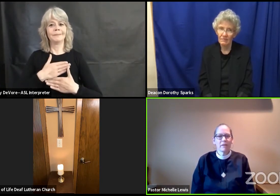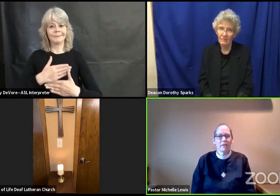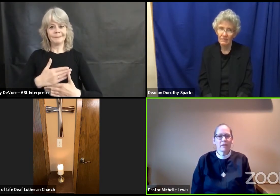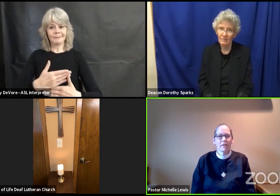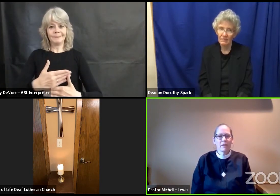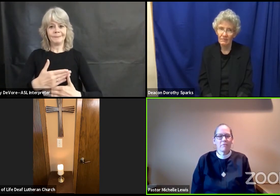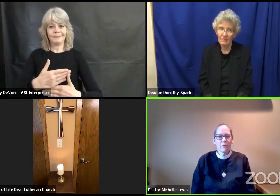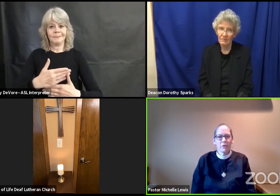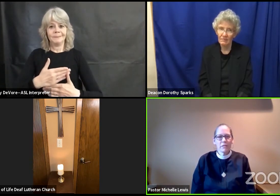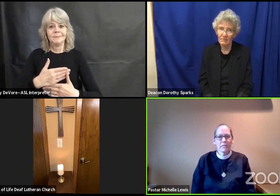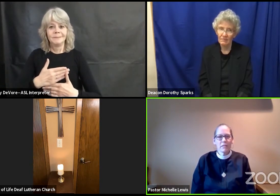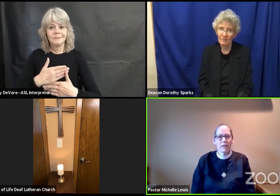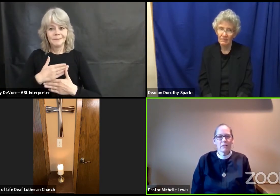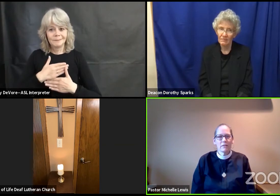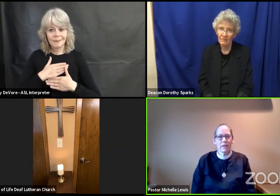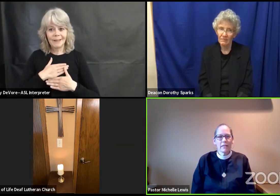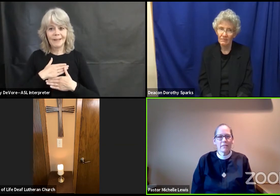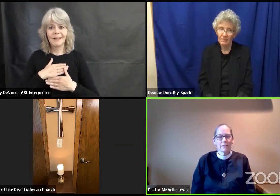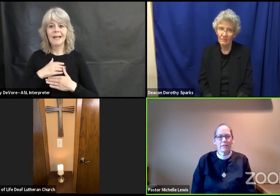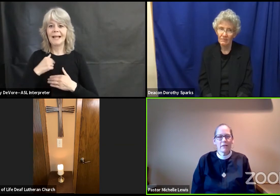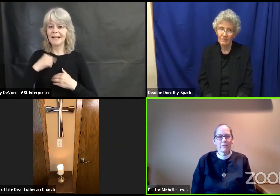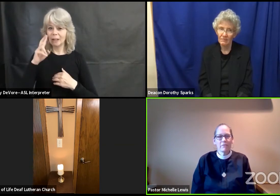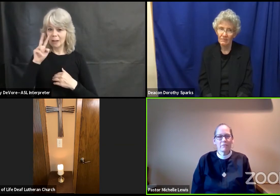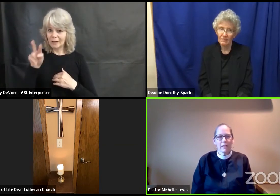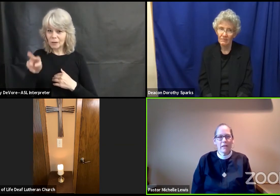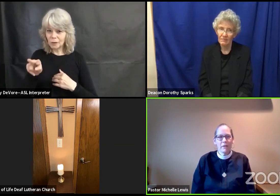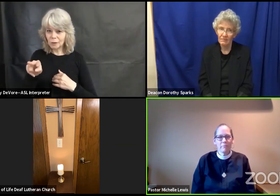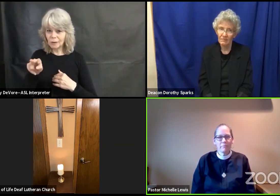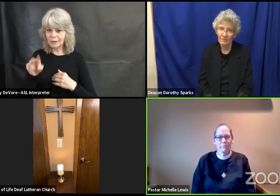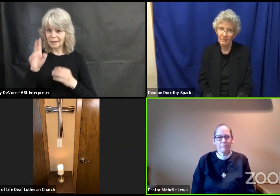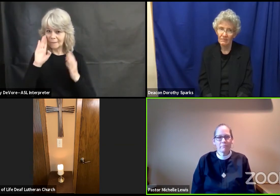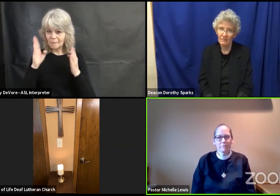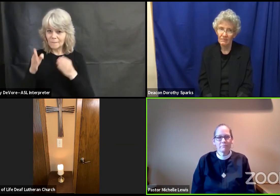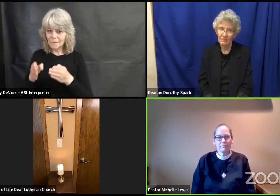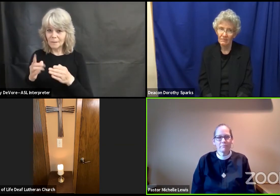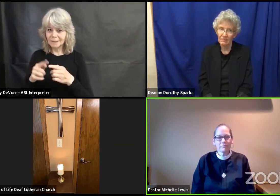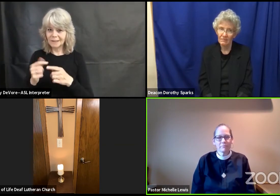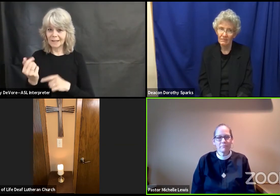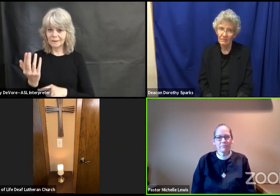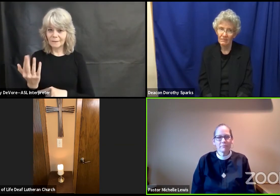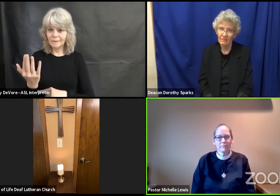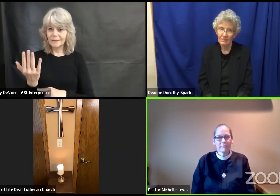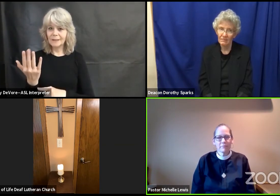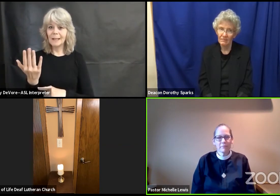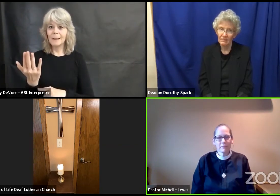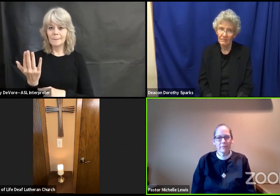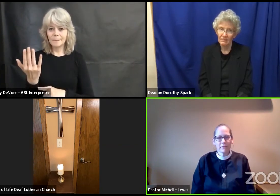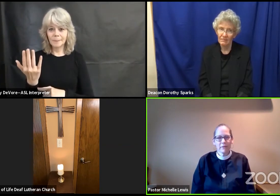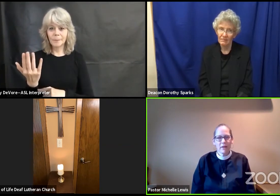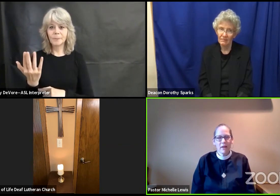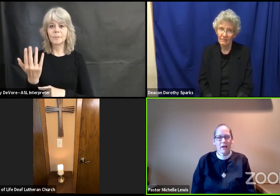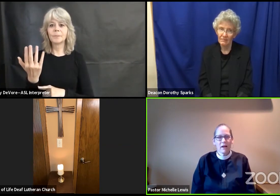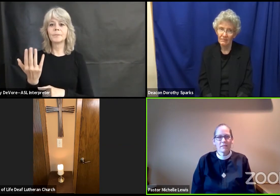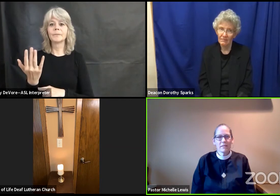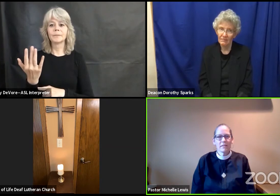So, let's on the light of the flame as it